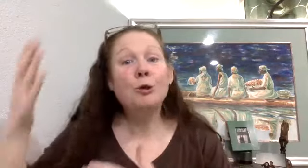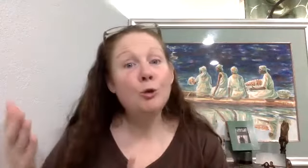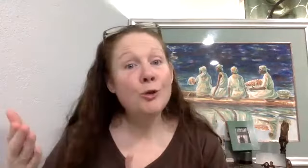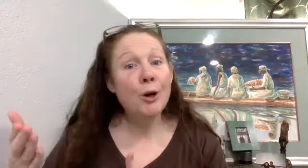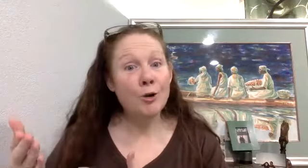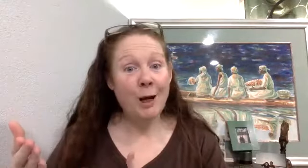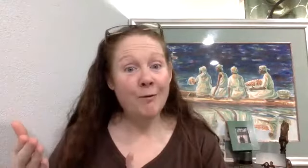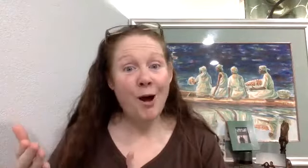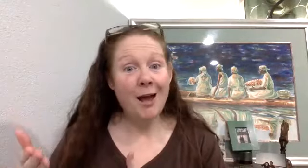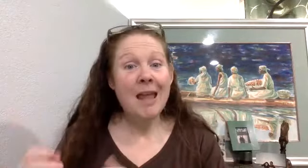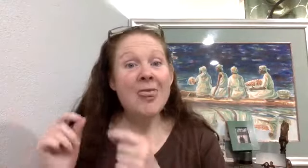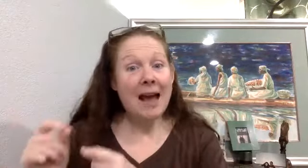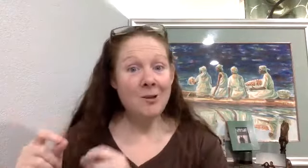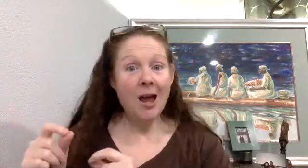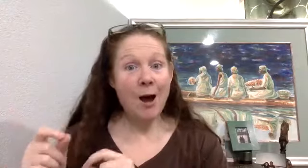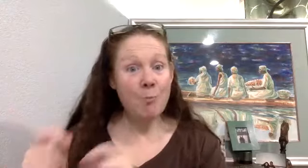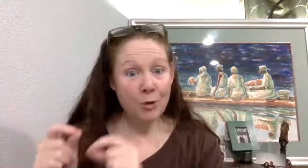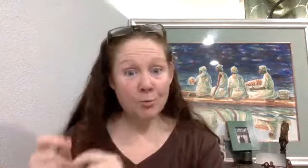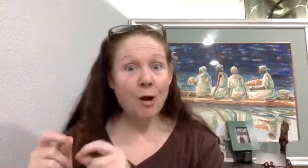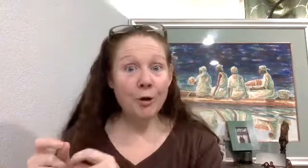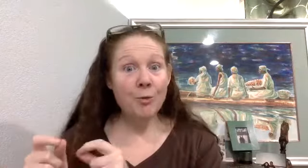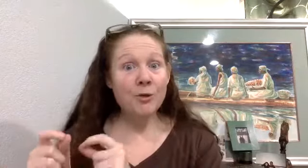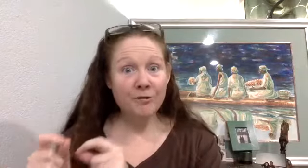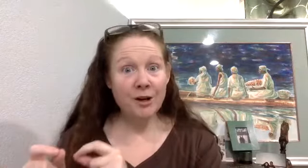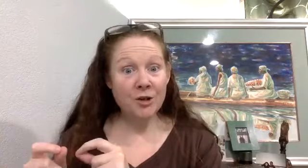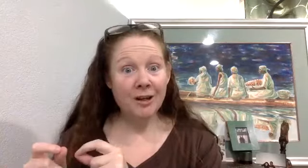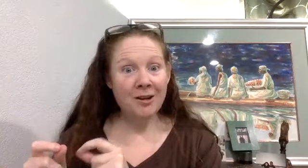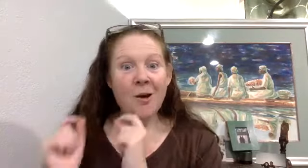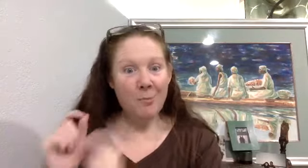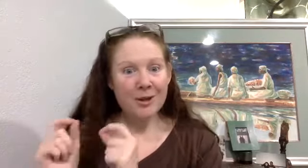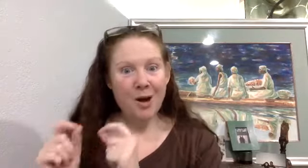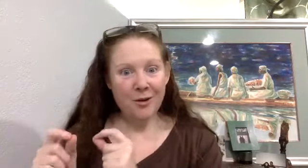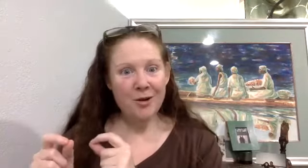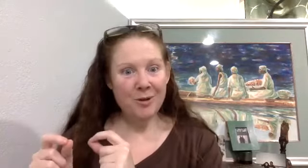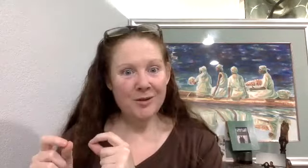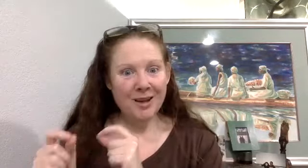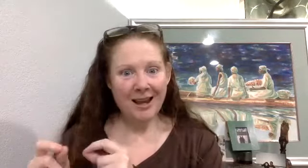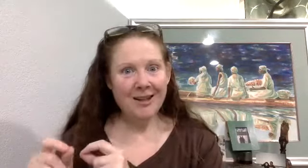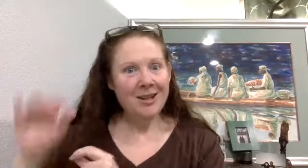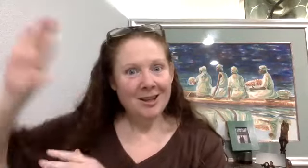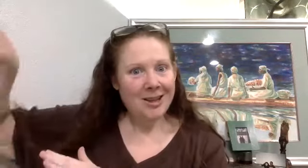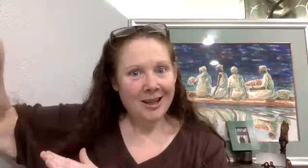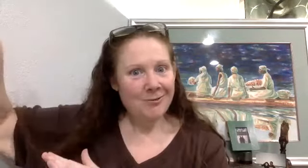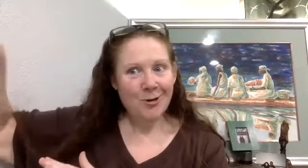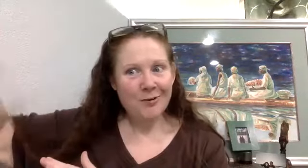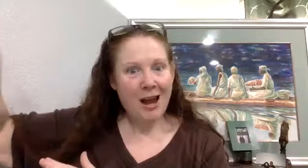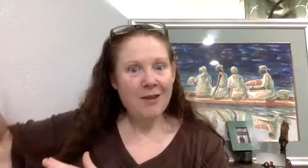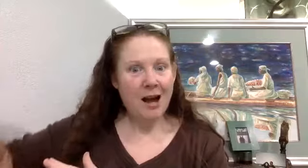losing our train of thought. That's not how most modern humans are functioning. Most modern humans, again, looking at the 45 guy,